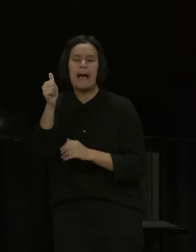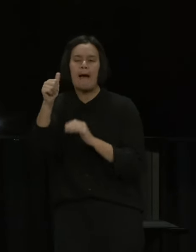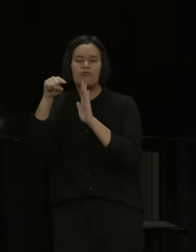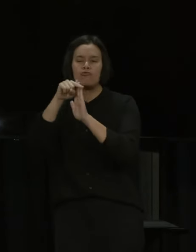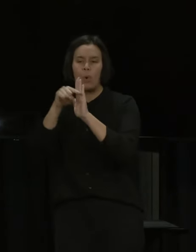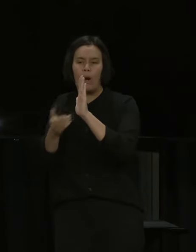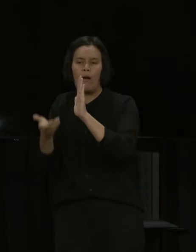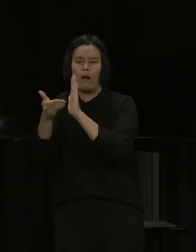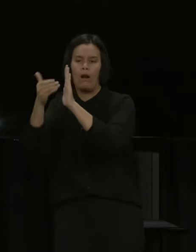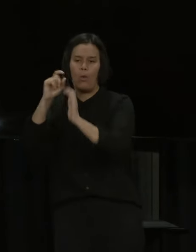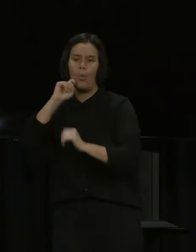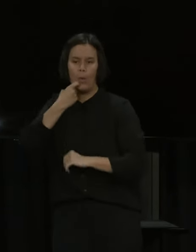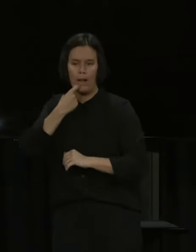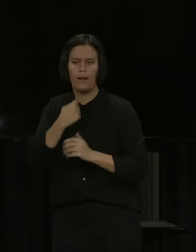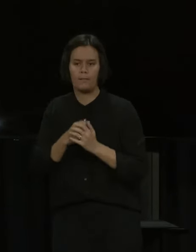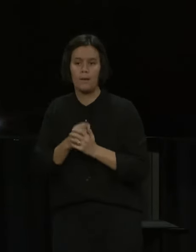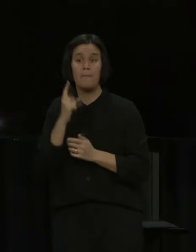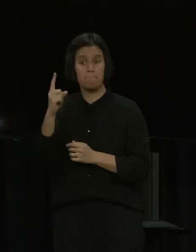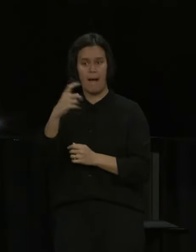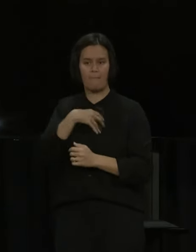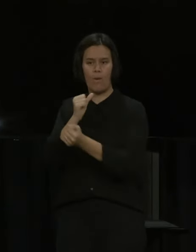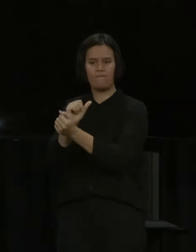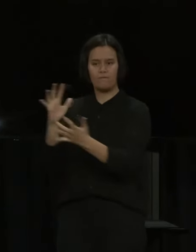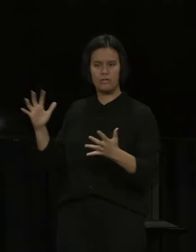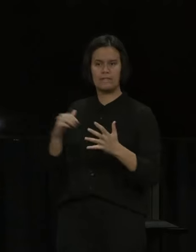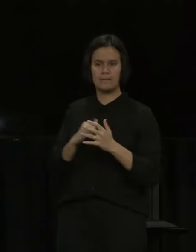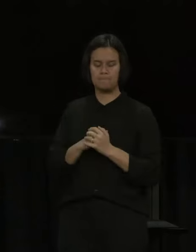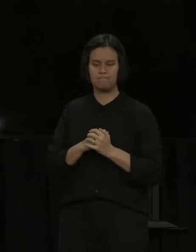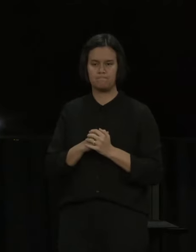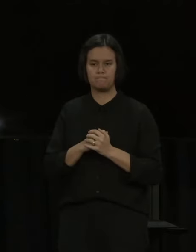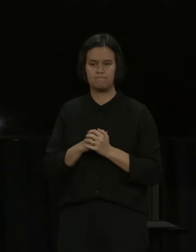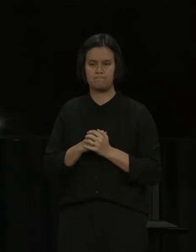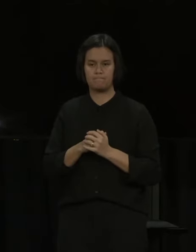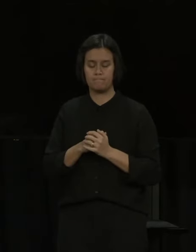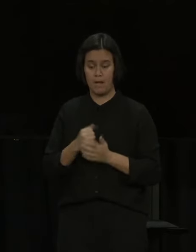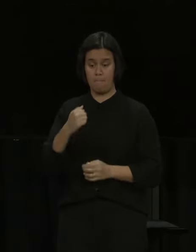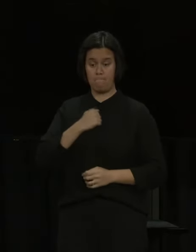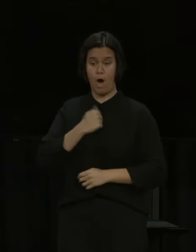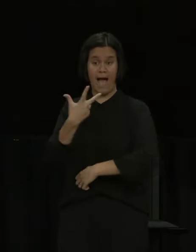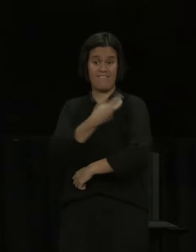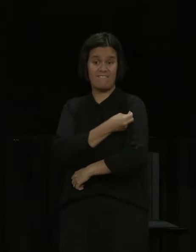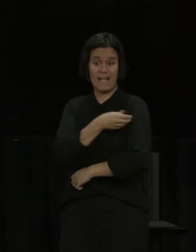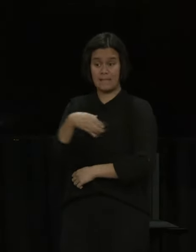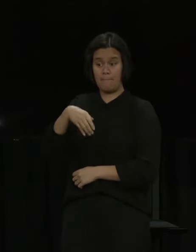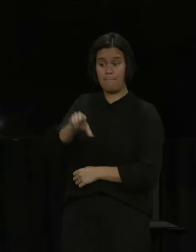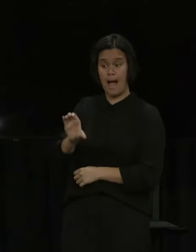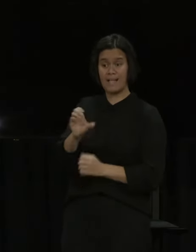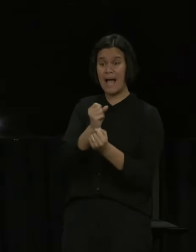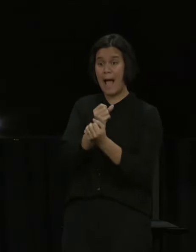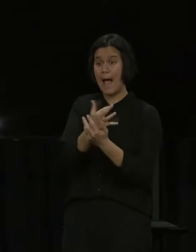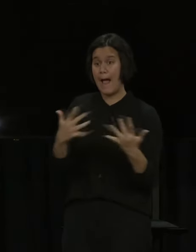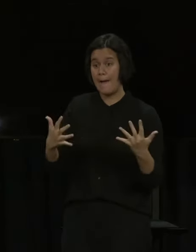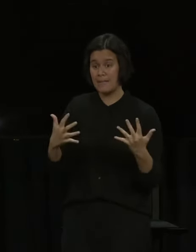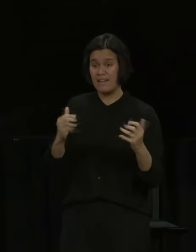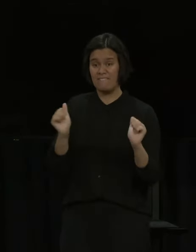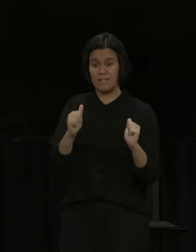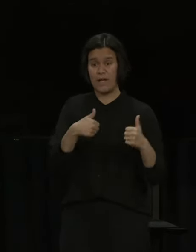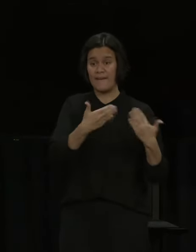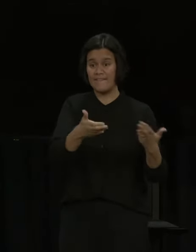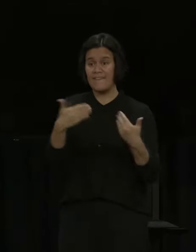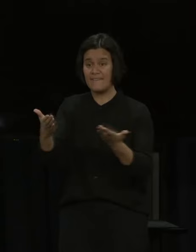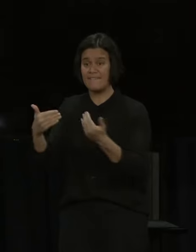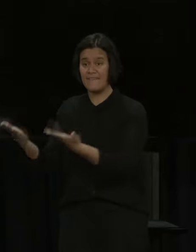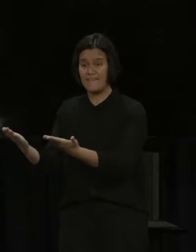for you. So far we've issued 2.8 million MyVaccine passes. That's around 95% of the people who have